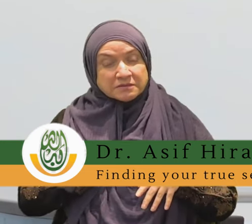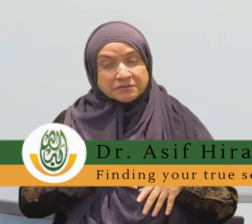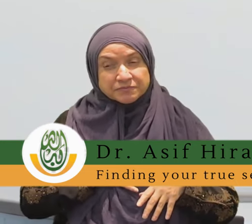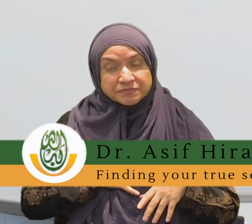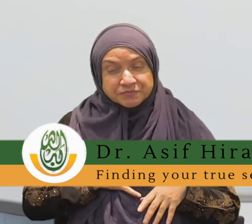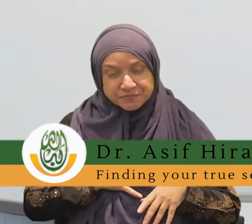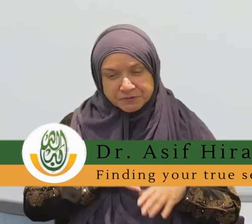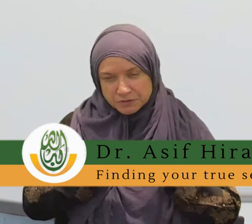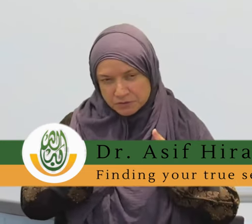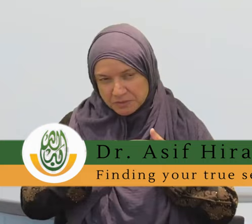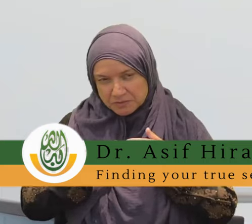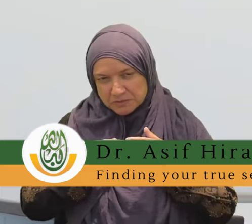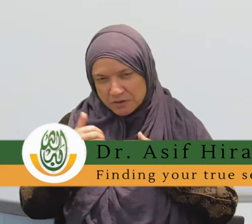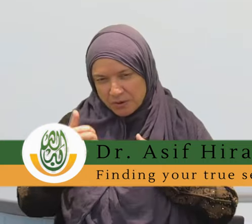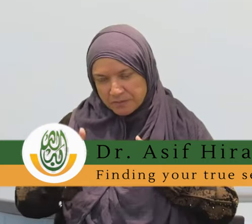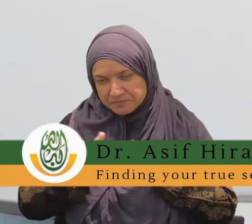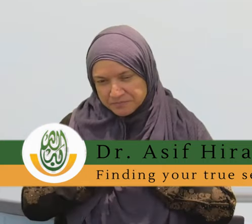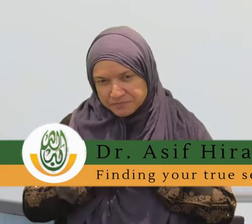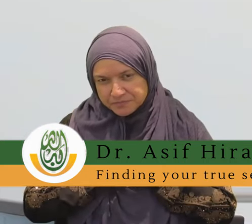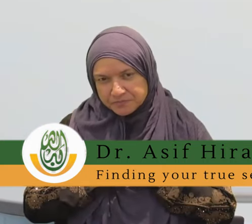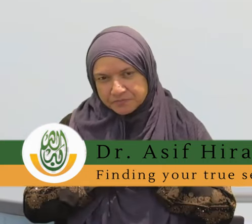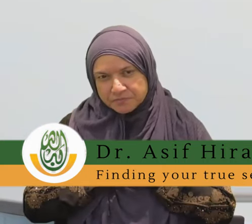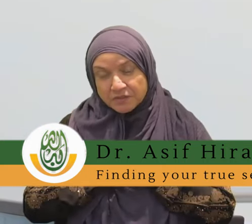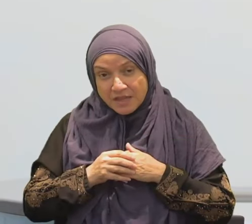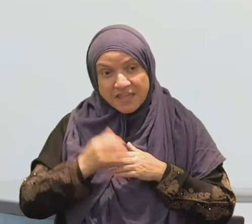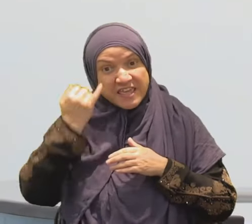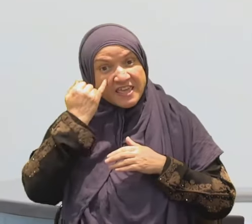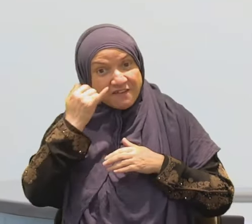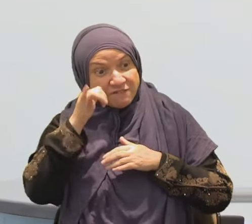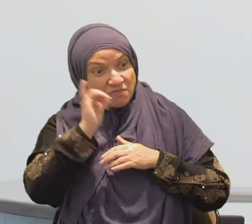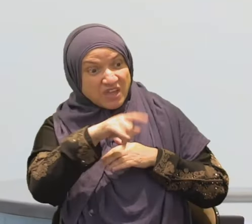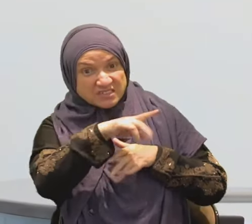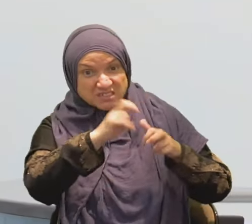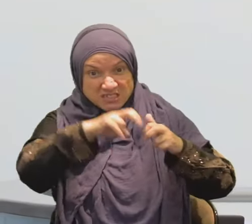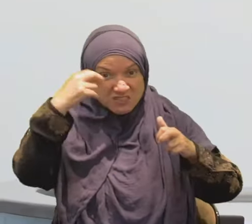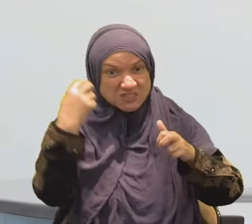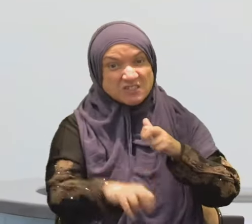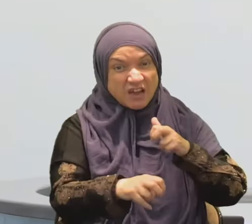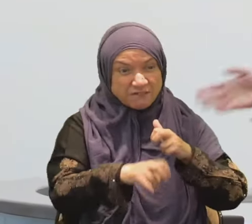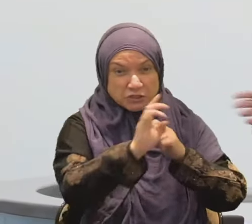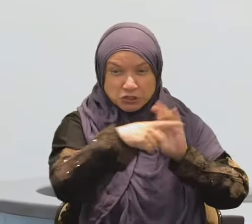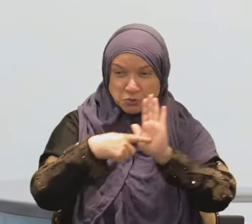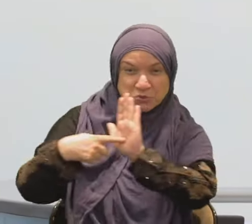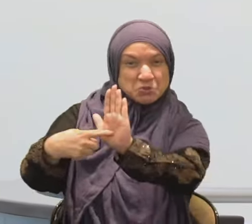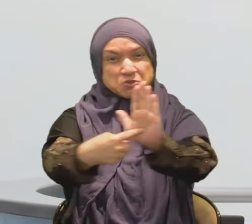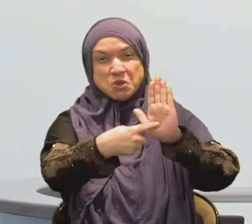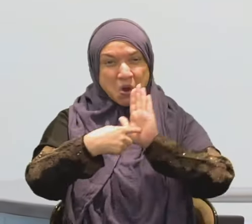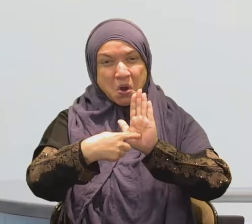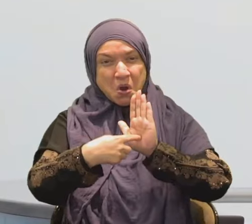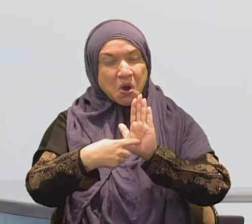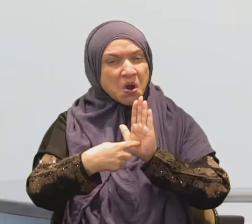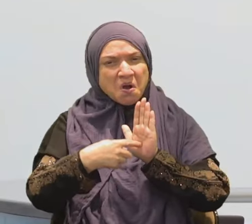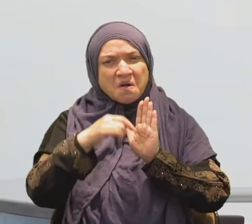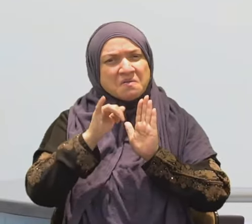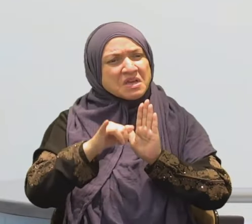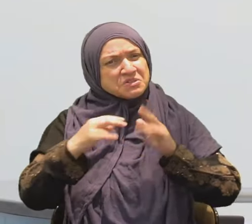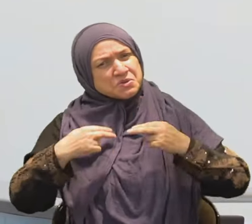If this is not enough to expose the mythology of the modern Western human rights, take Yemen then.